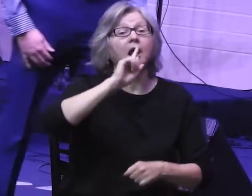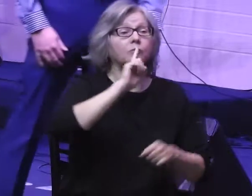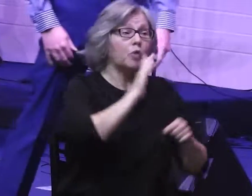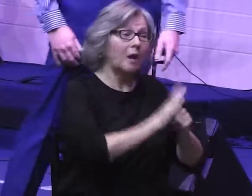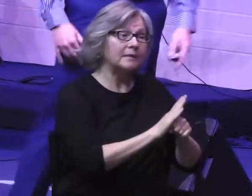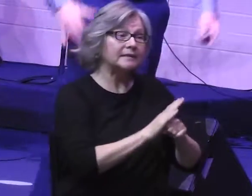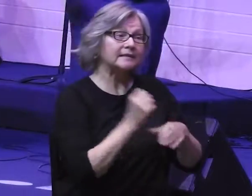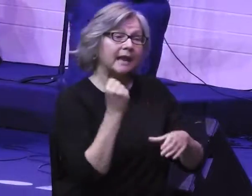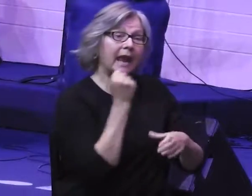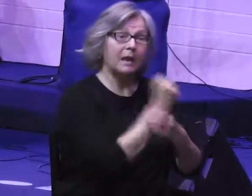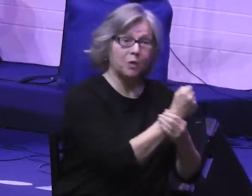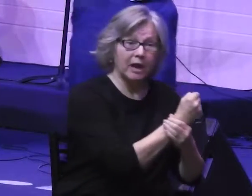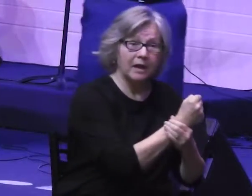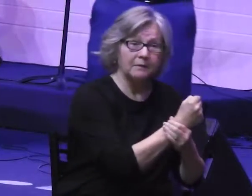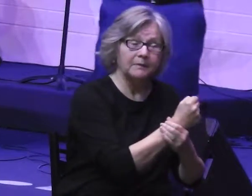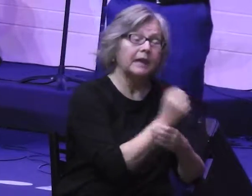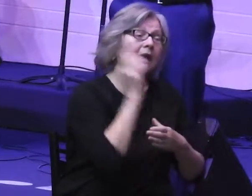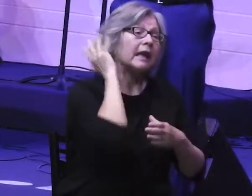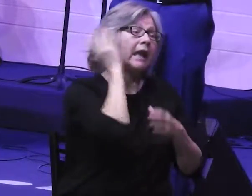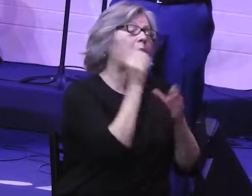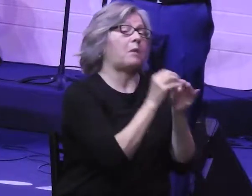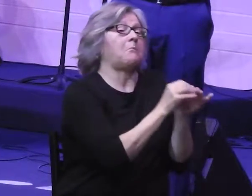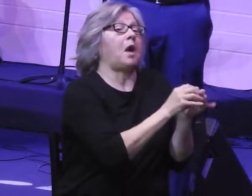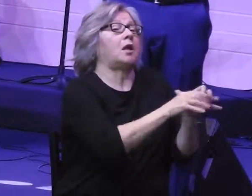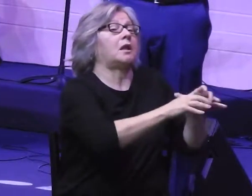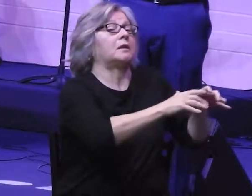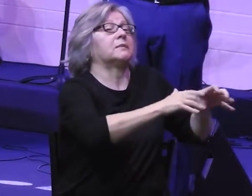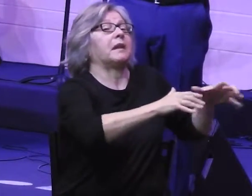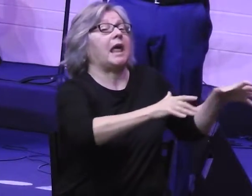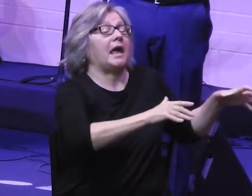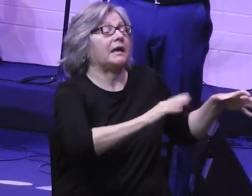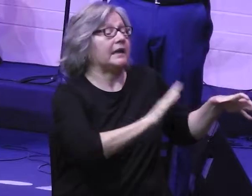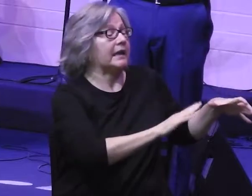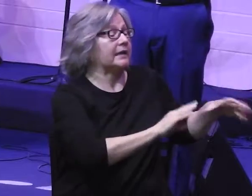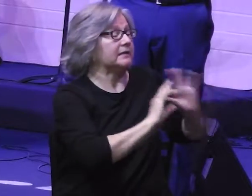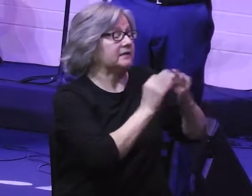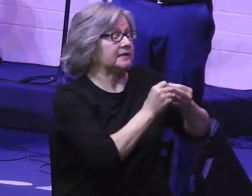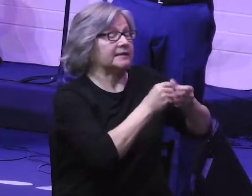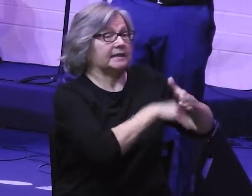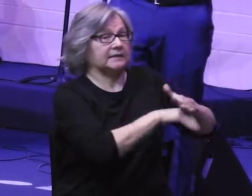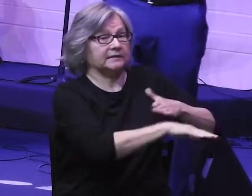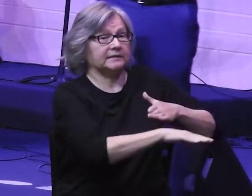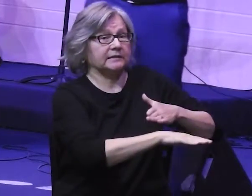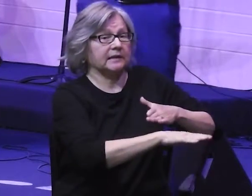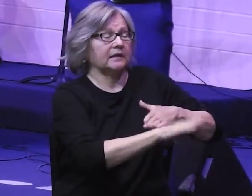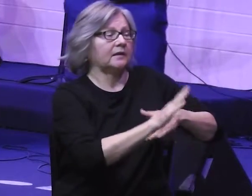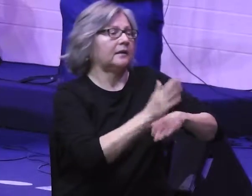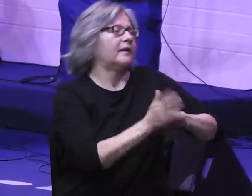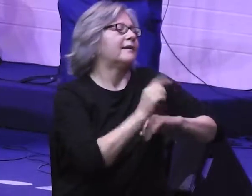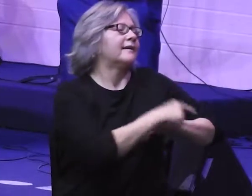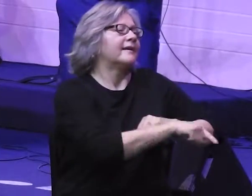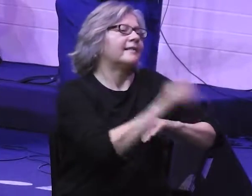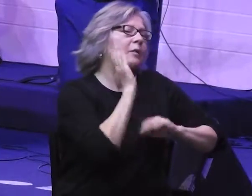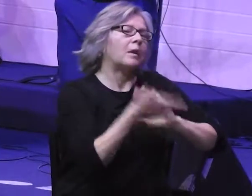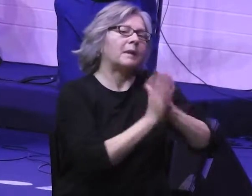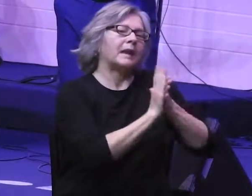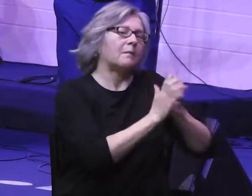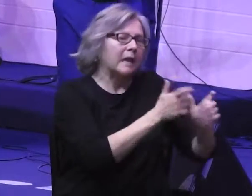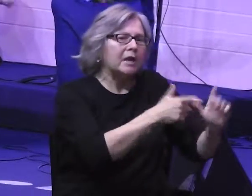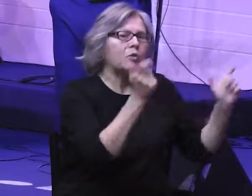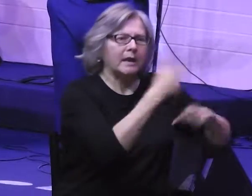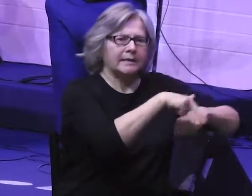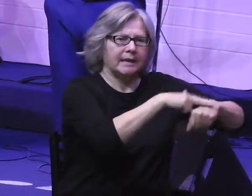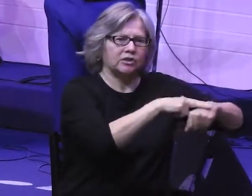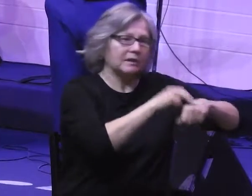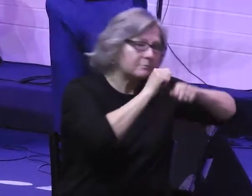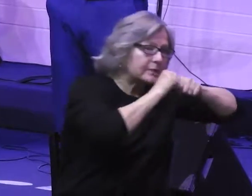promise to this man named Abraham that He's going to multiply His descendants. He's going to make them into a great nation. He's going to bless them,